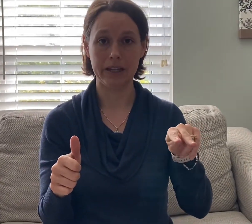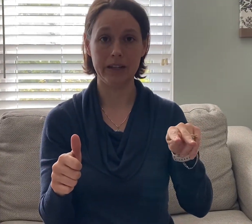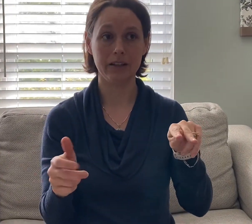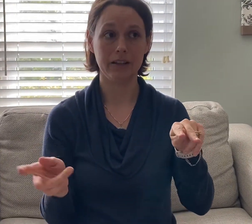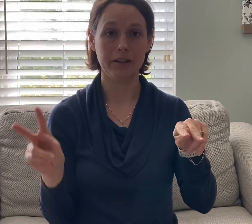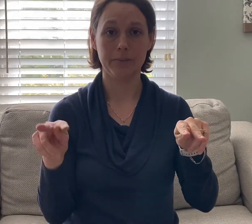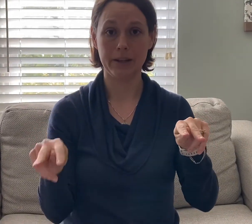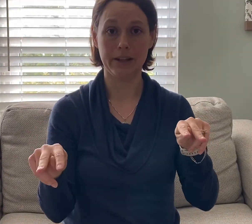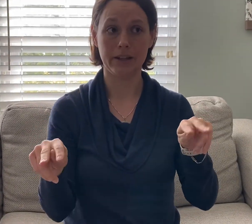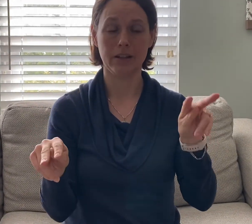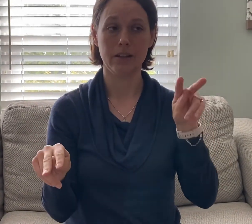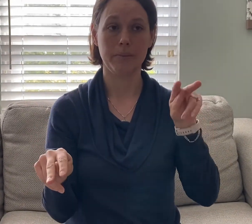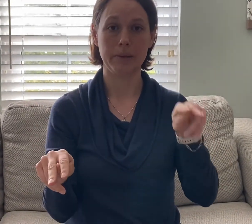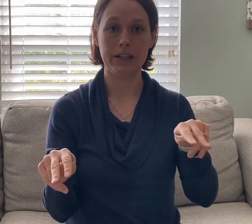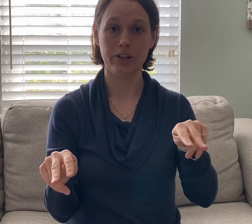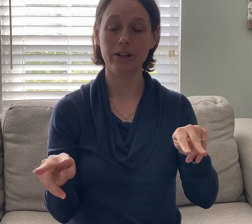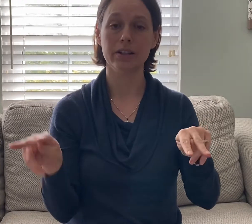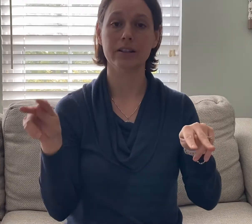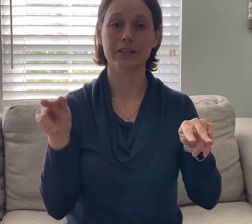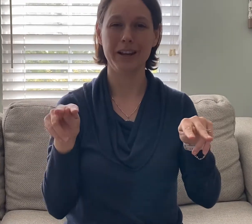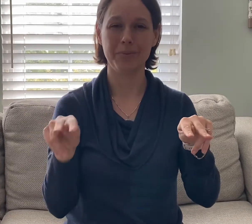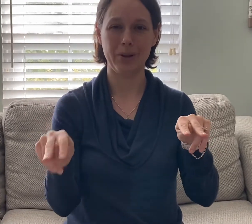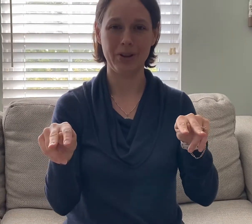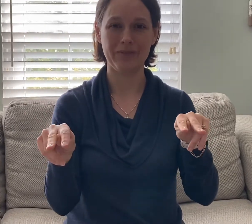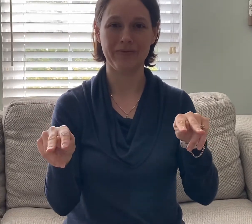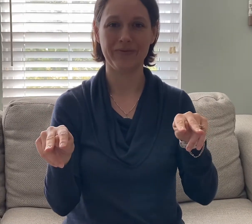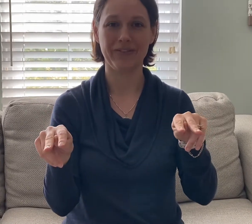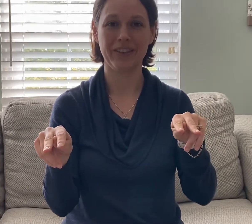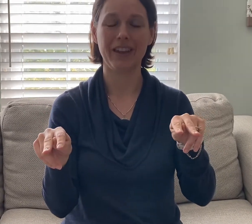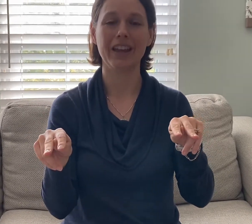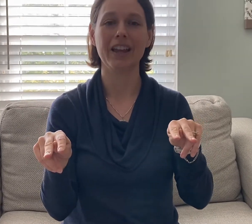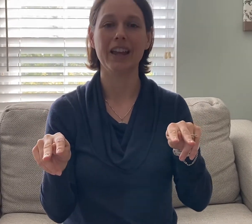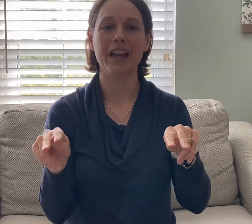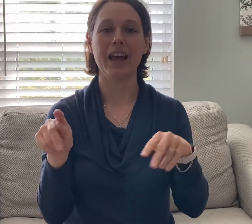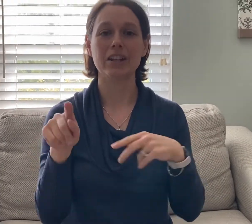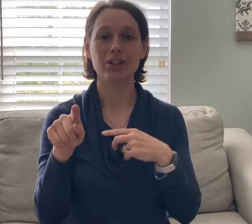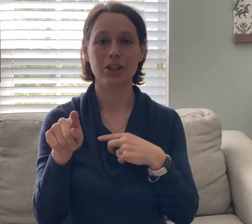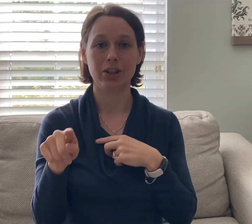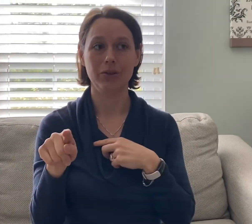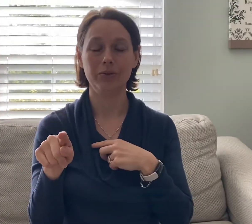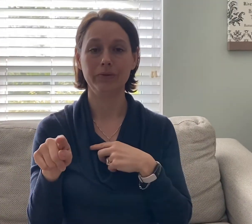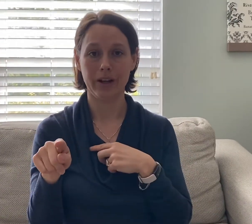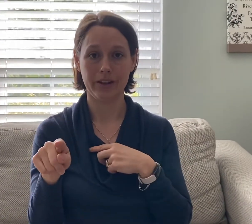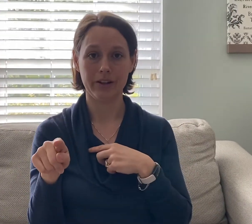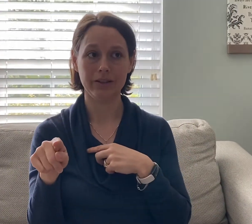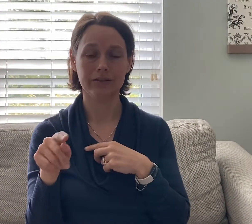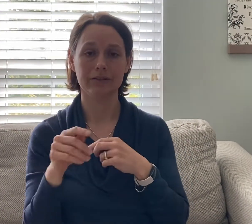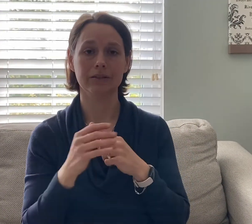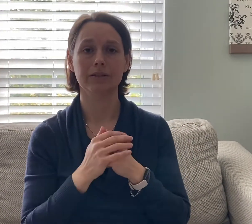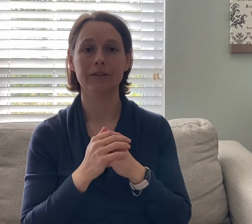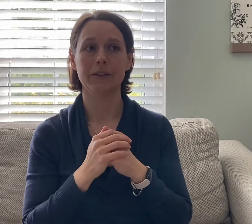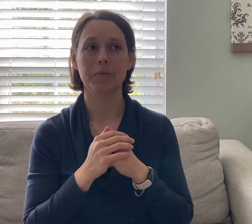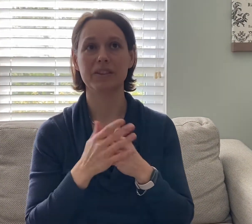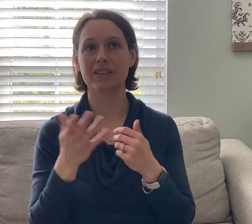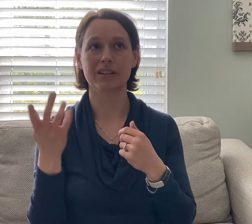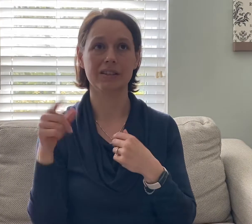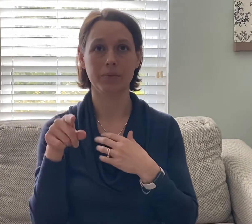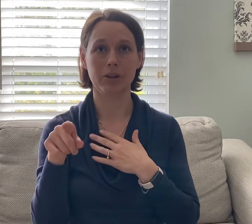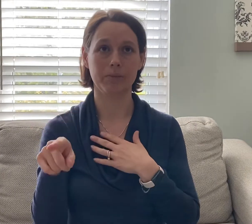P Peter and Paul and to you father so I'm just gonna kind of